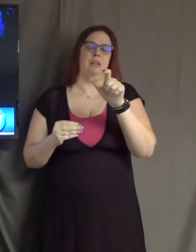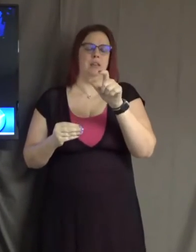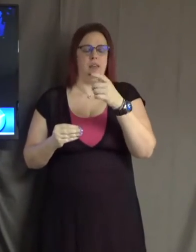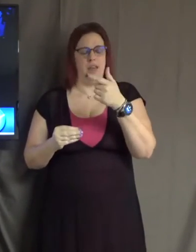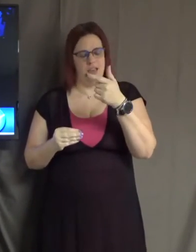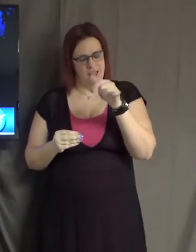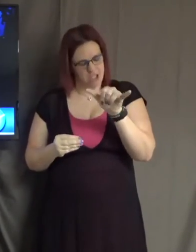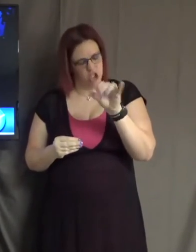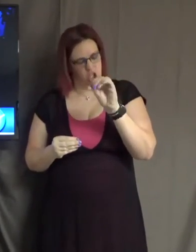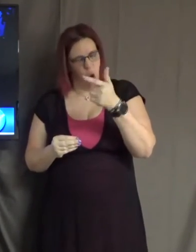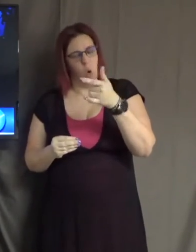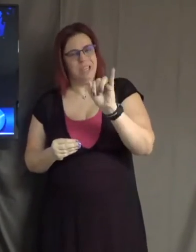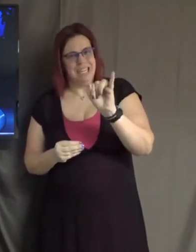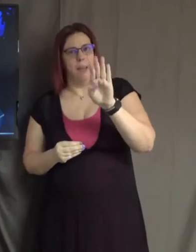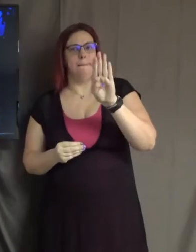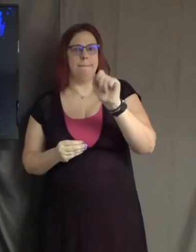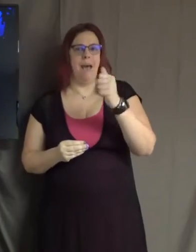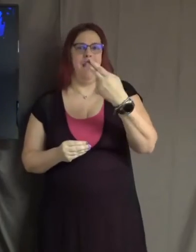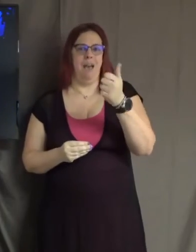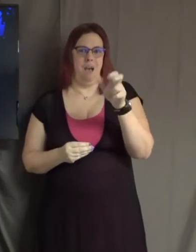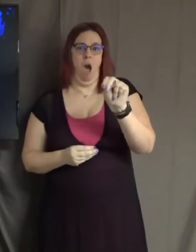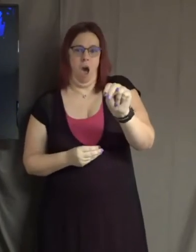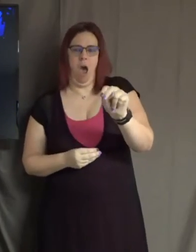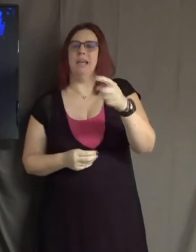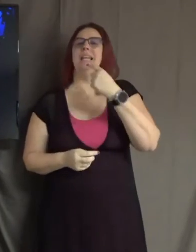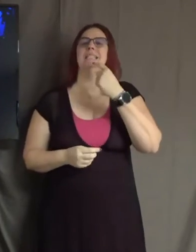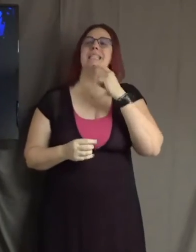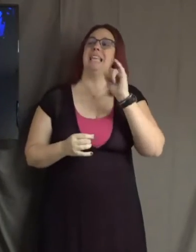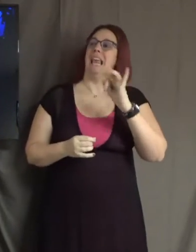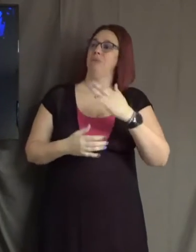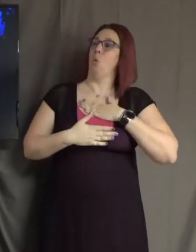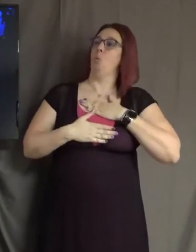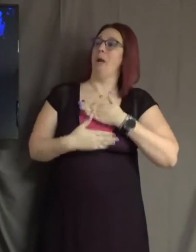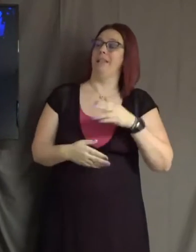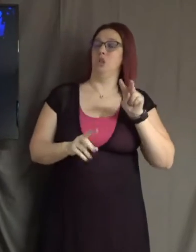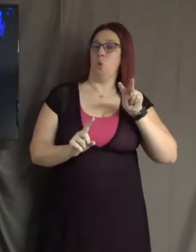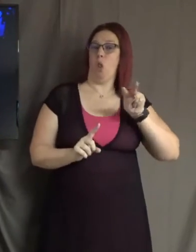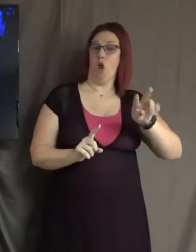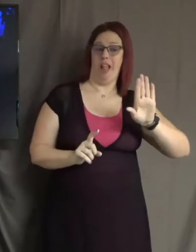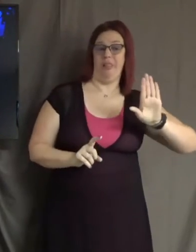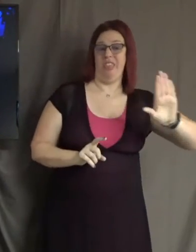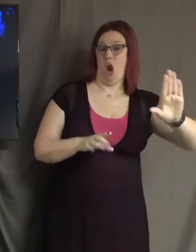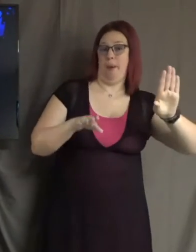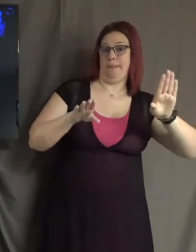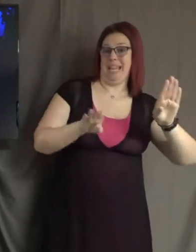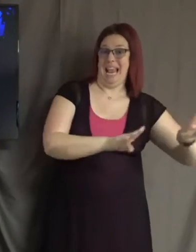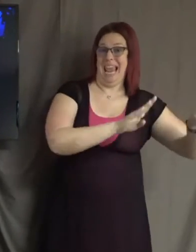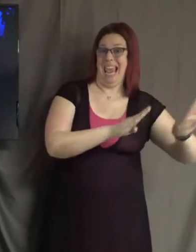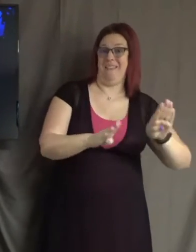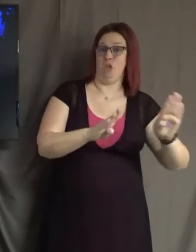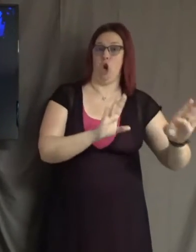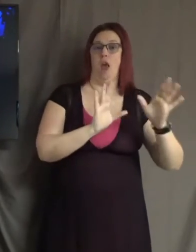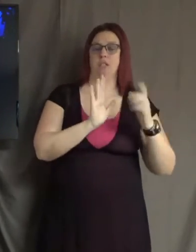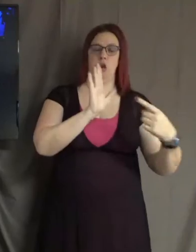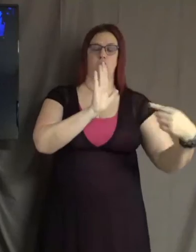talking about, who says, if you are willing to look at another person's behavior toward you as a reflection of the state of their relationship with themselves,